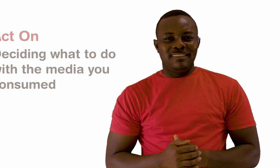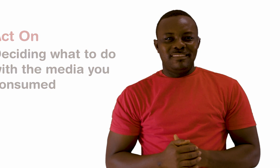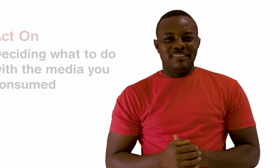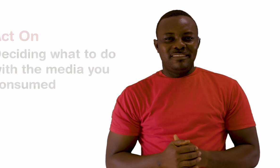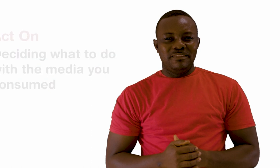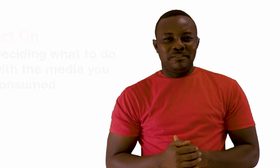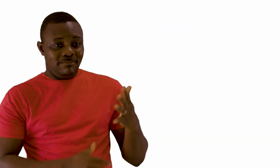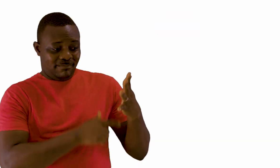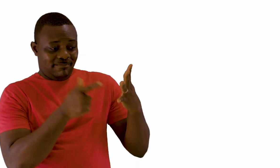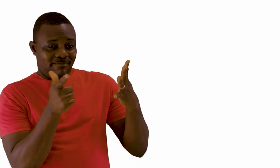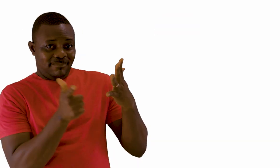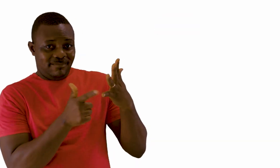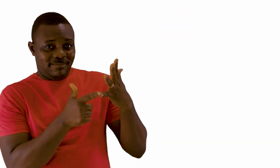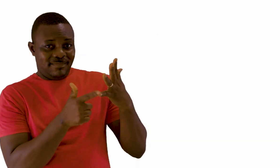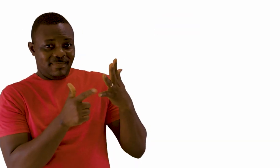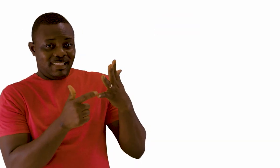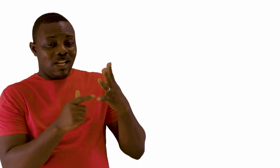act on. We have communication next.